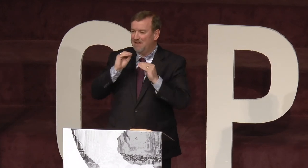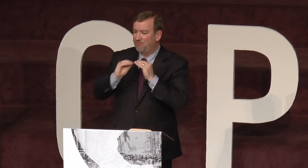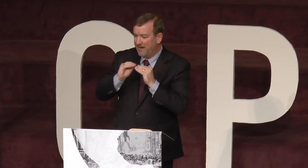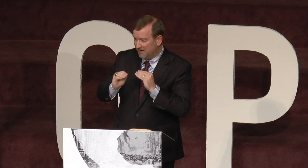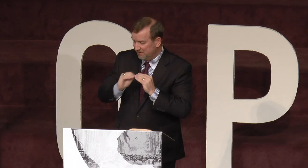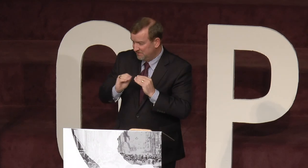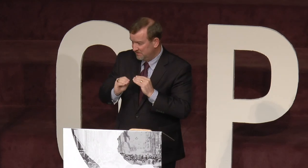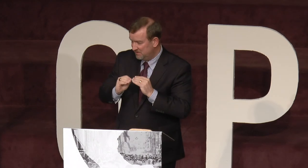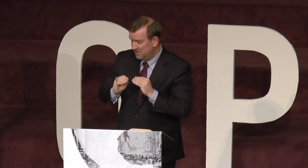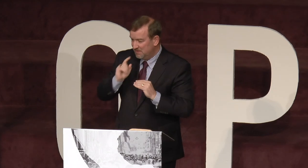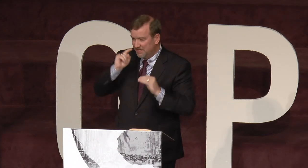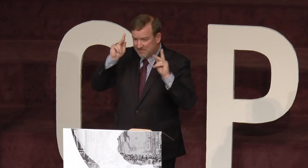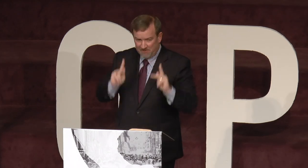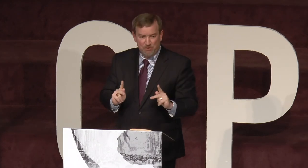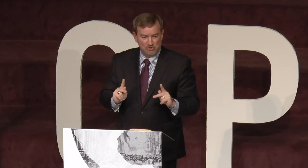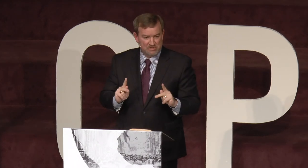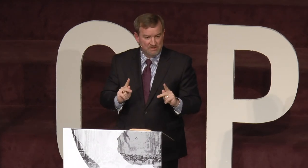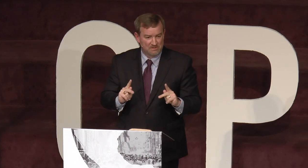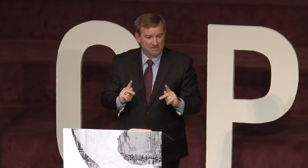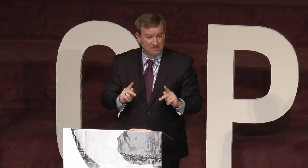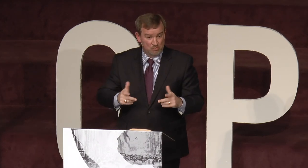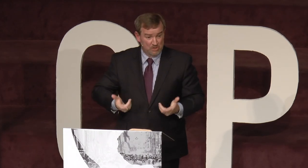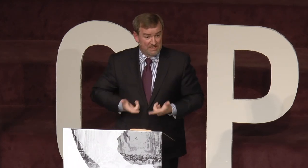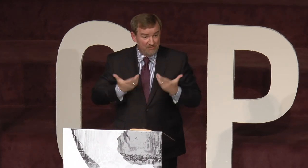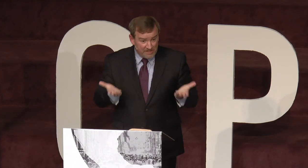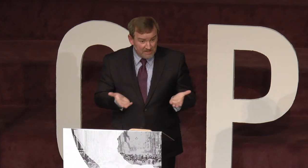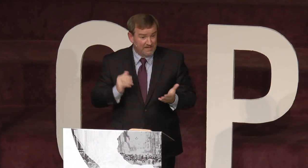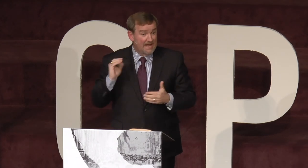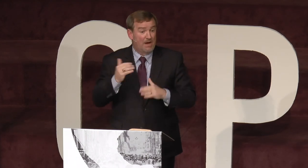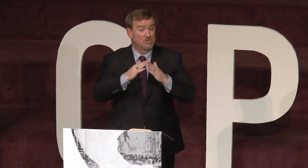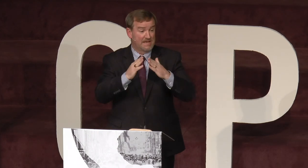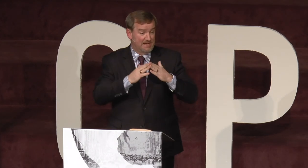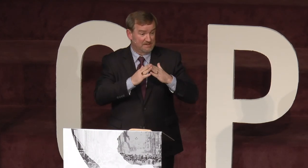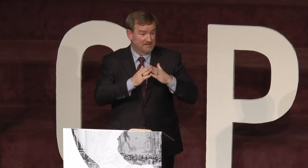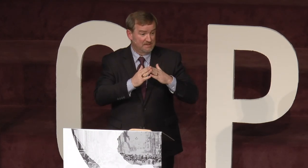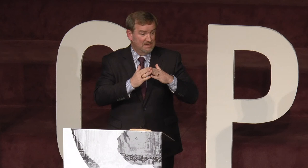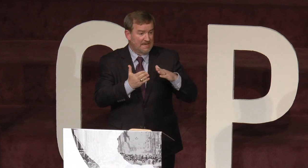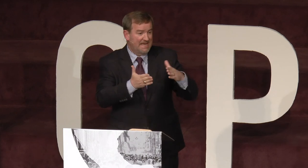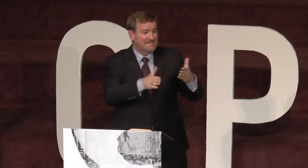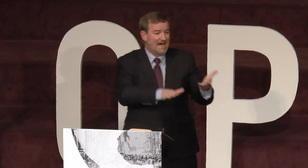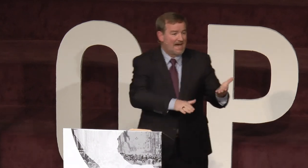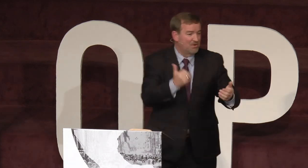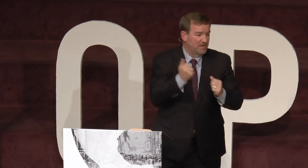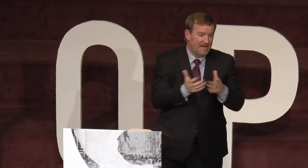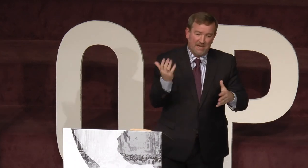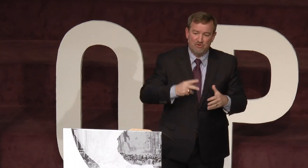not fair that a deaf person would live here in our town and die without ever